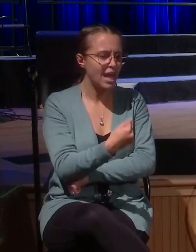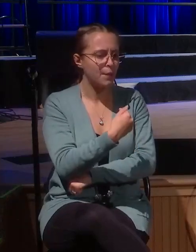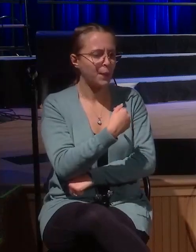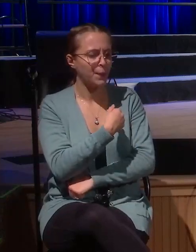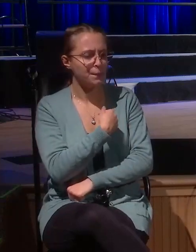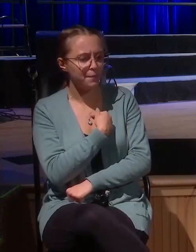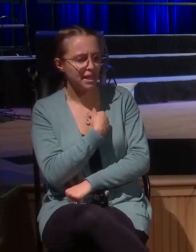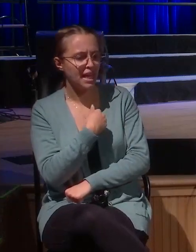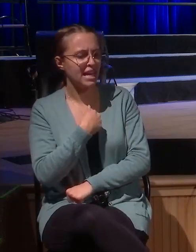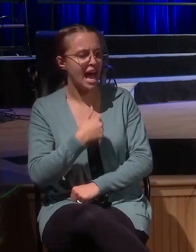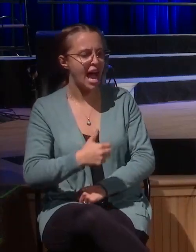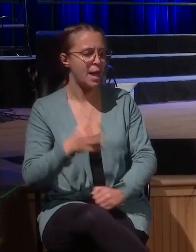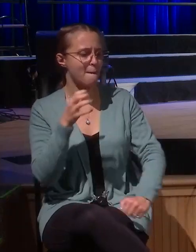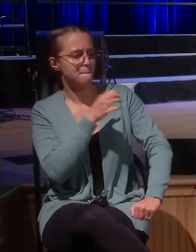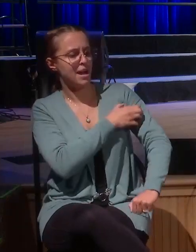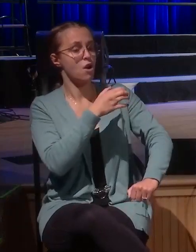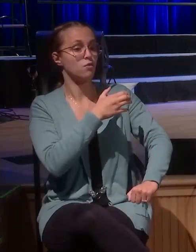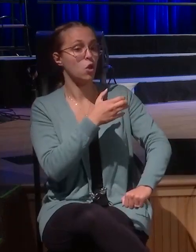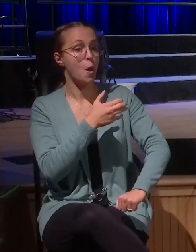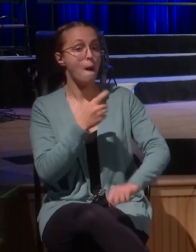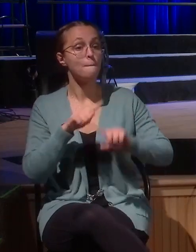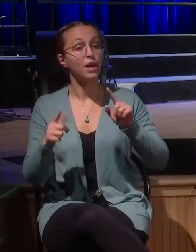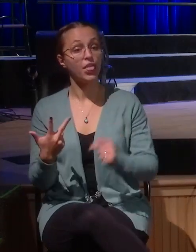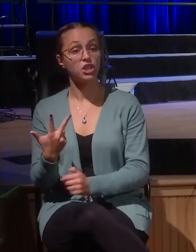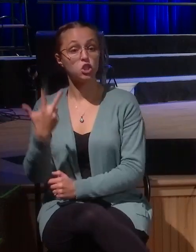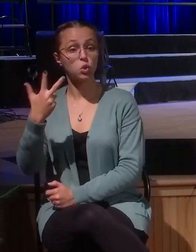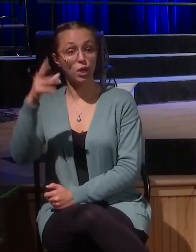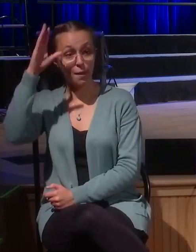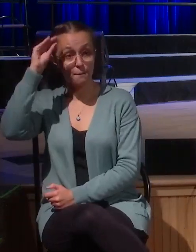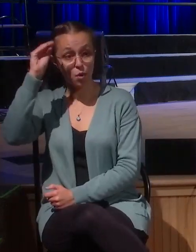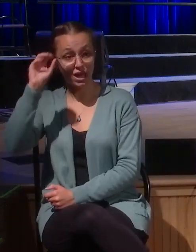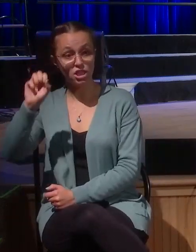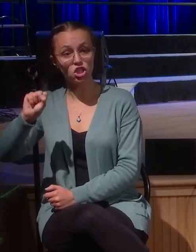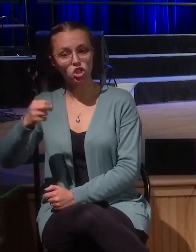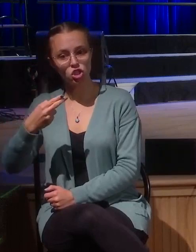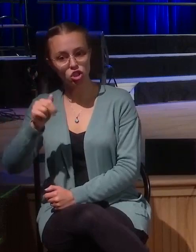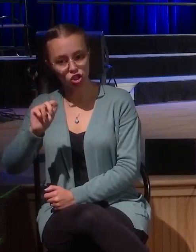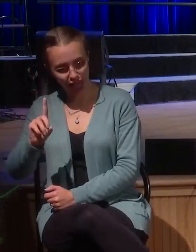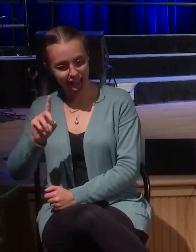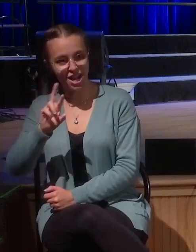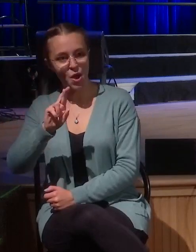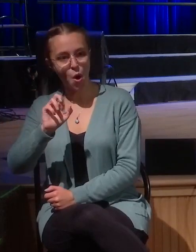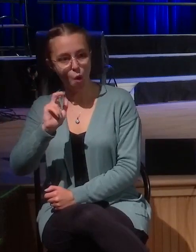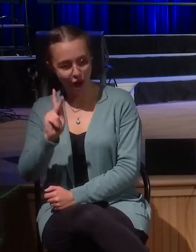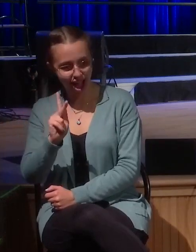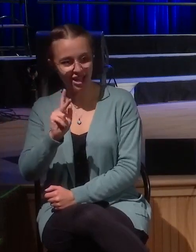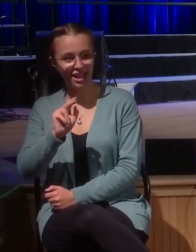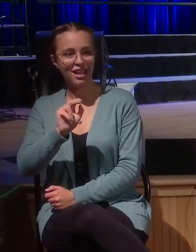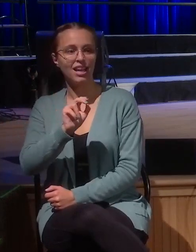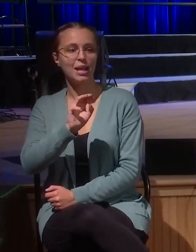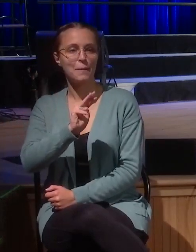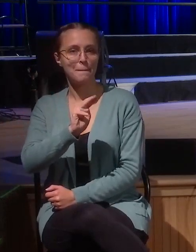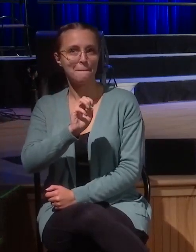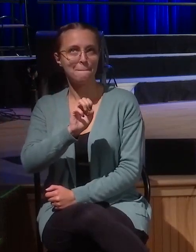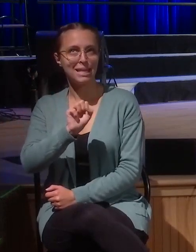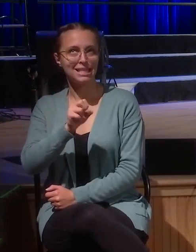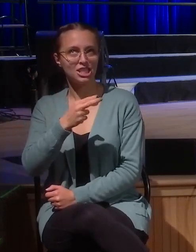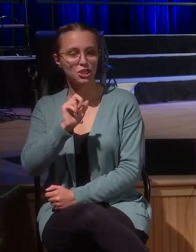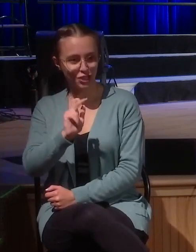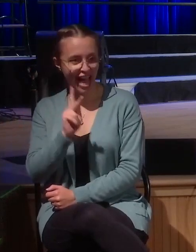pride. And these three boys, Shadrach, Meshach, and Begnaud, say, we will not bow down to you, even if we have to die. Our God is able